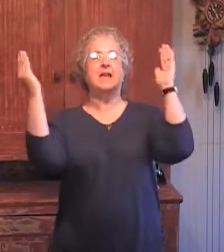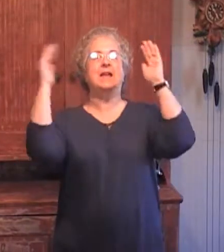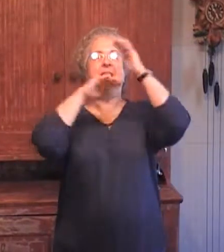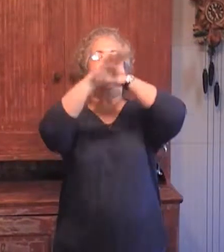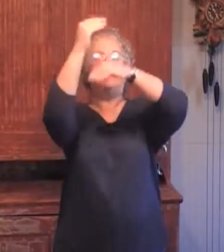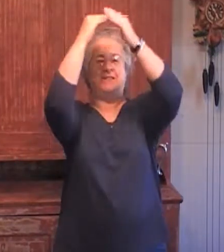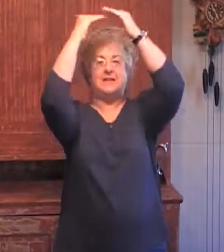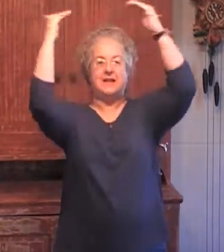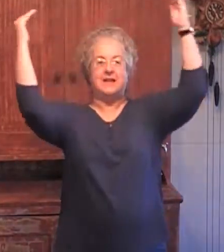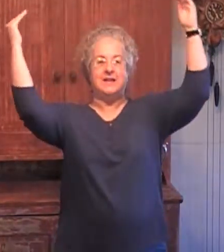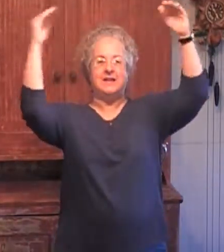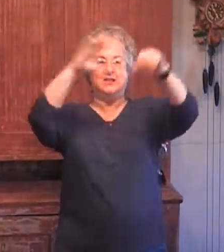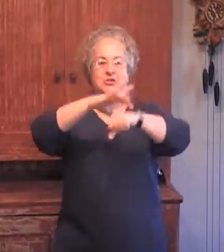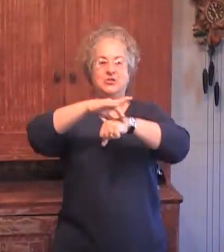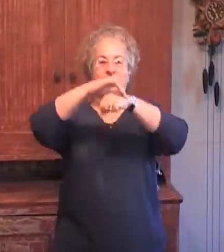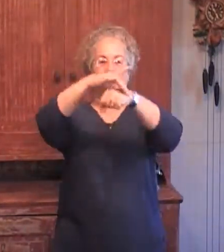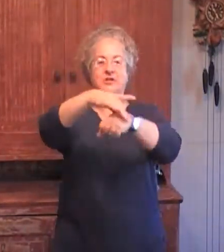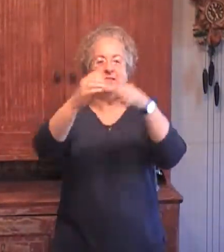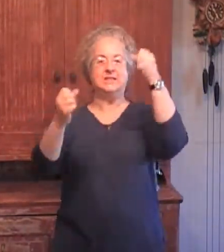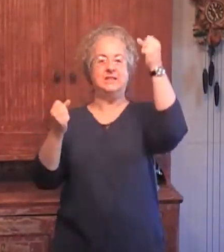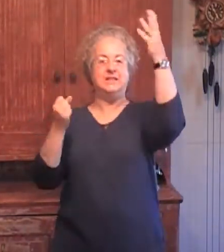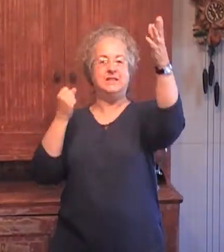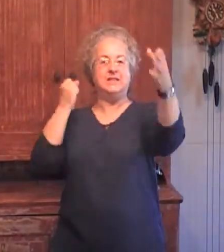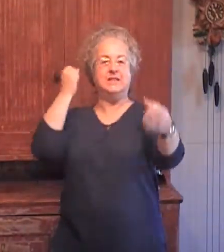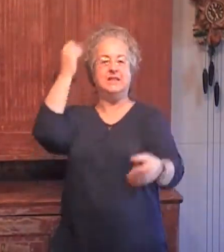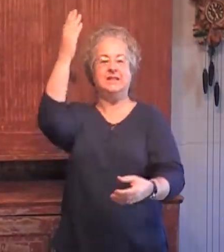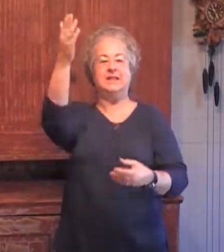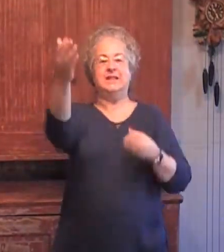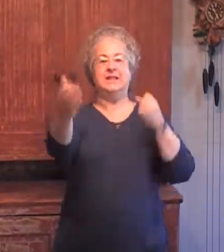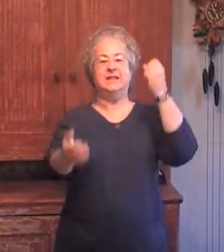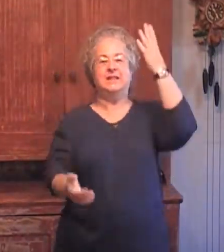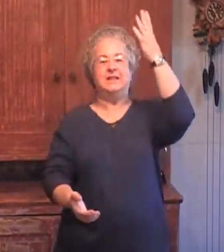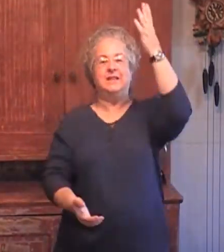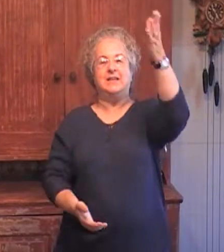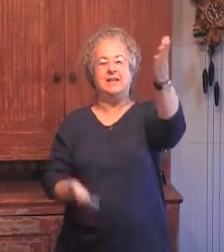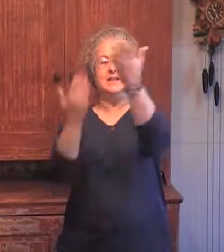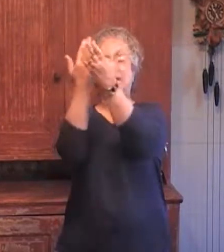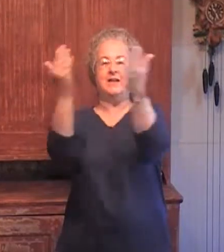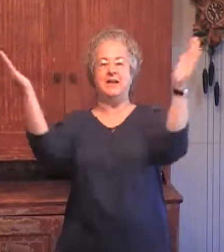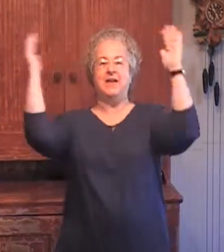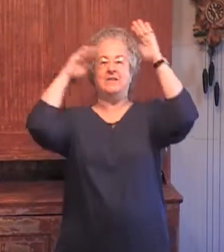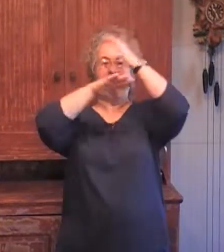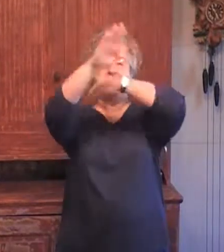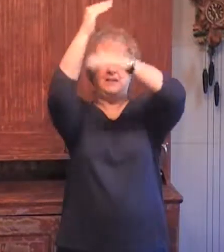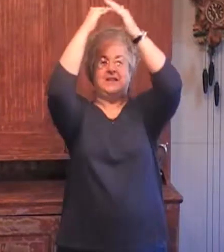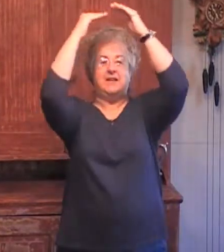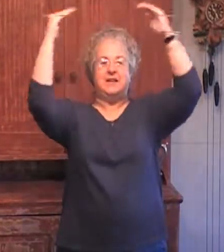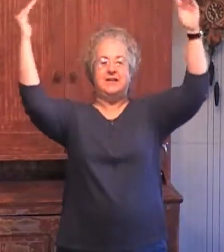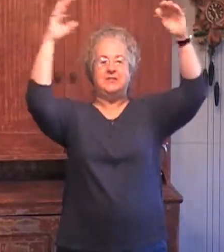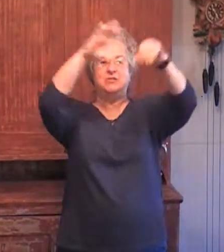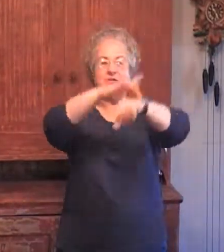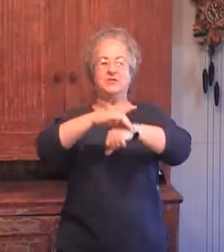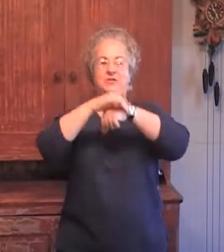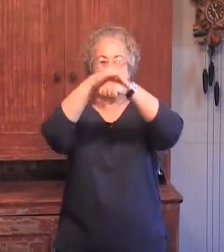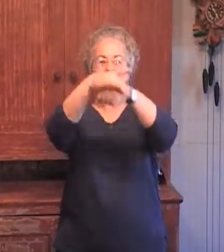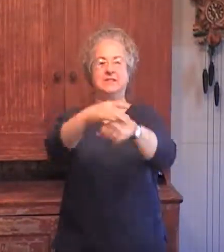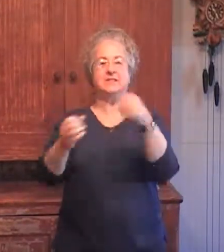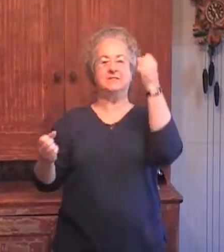Let heaven and nature sing. Let heaven and nature